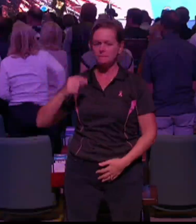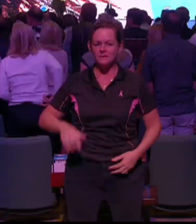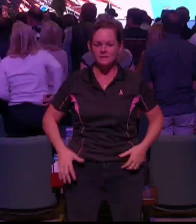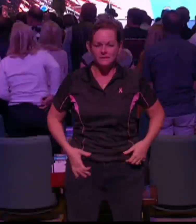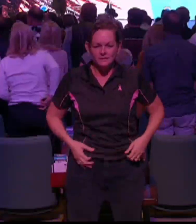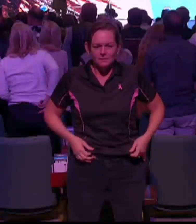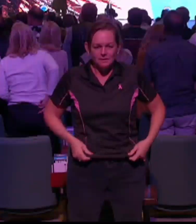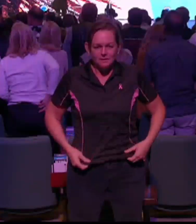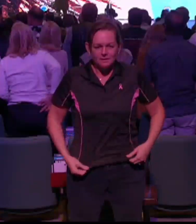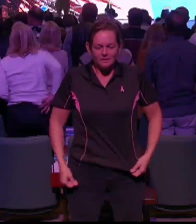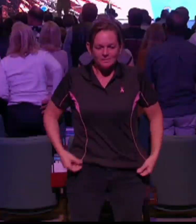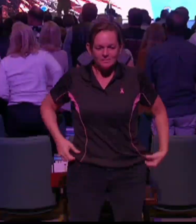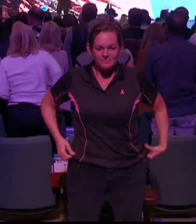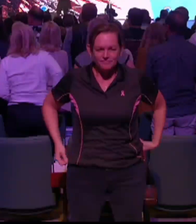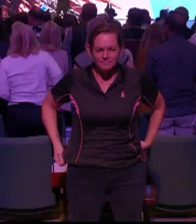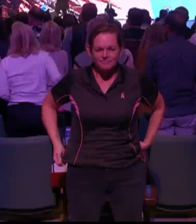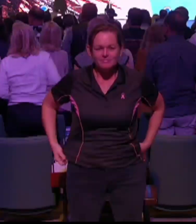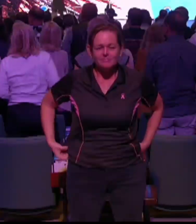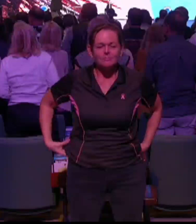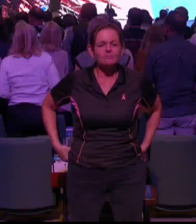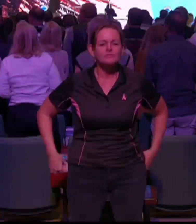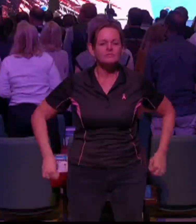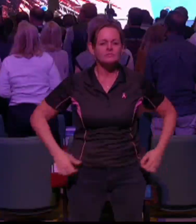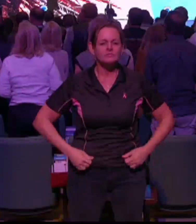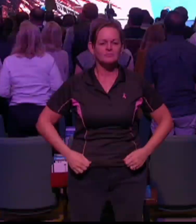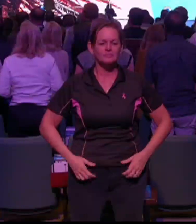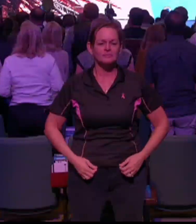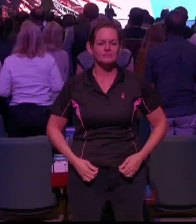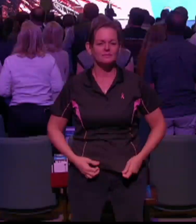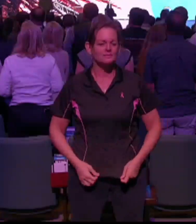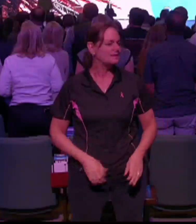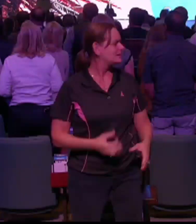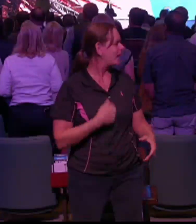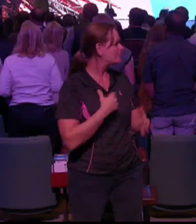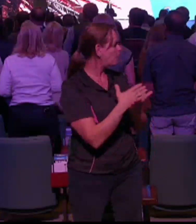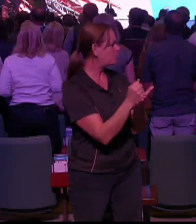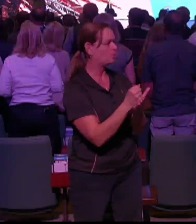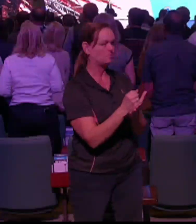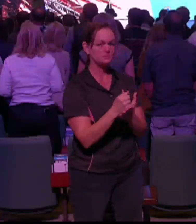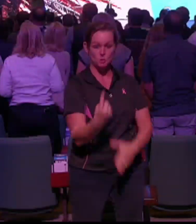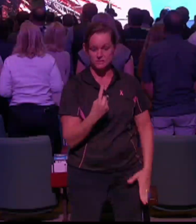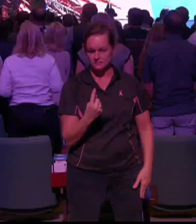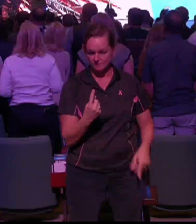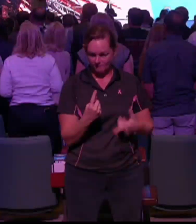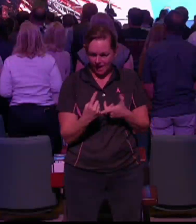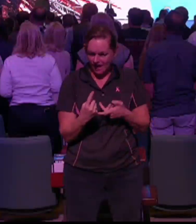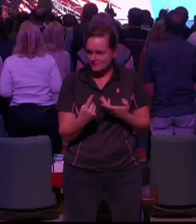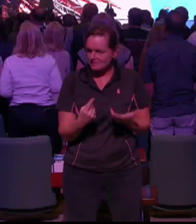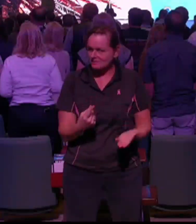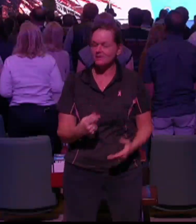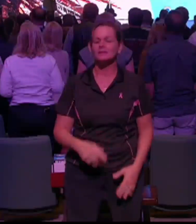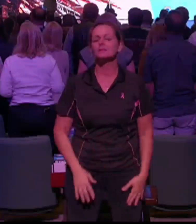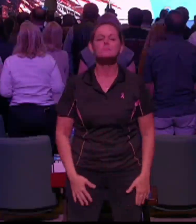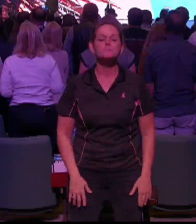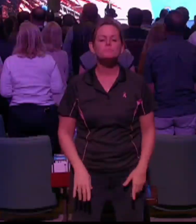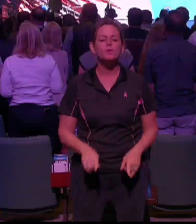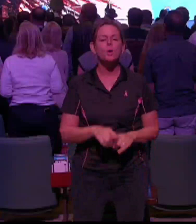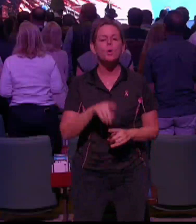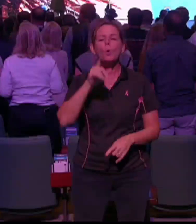go. All right. And sorry about that. It was, it was, she came fast. She came fast. All right. And then, do we have any breastfeeding